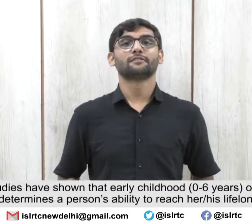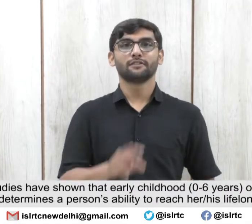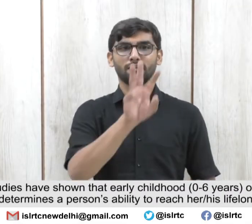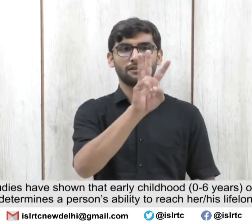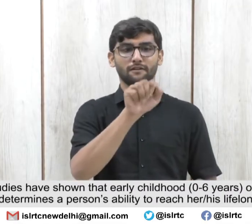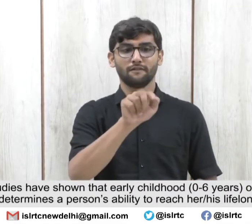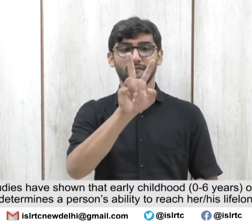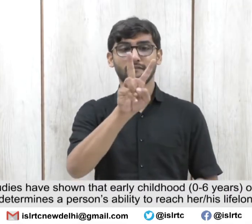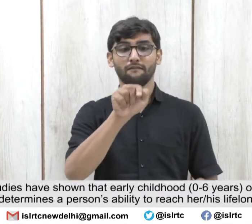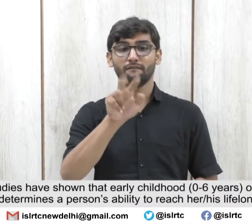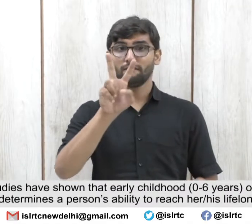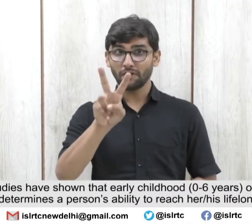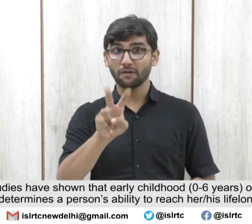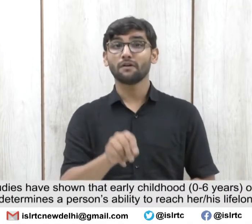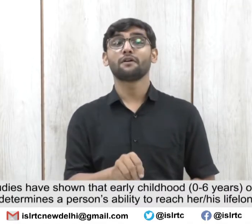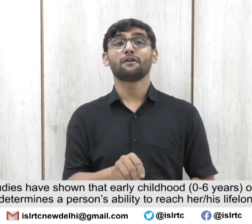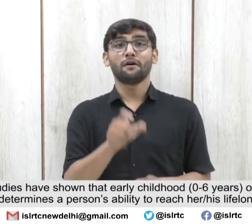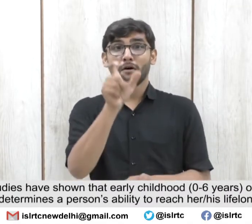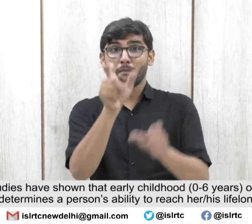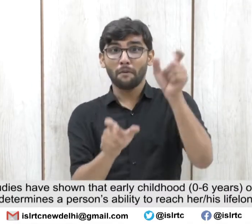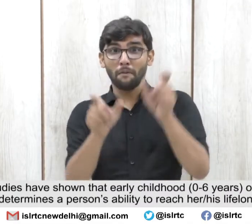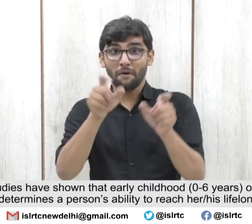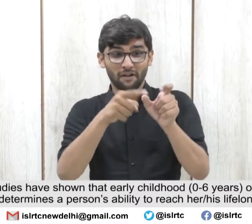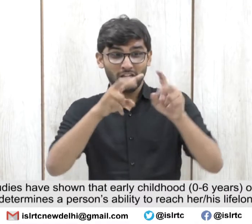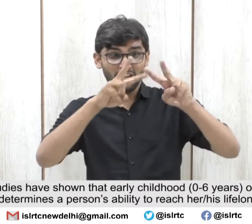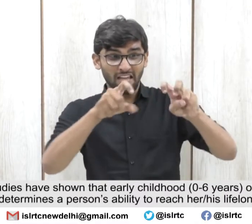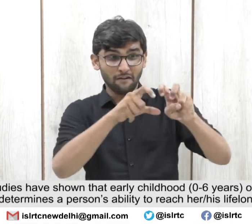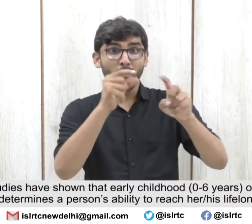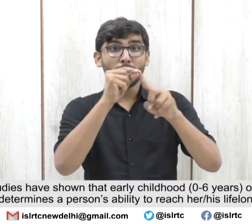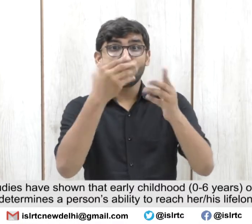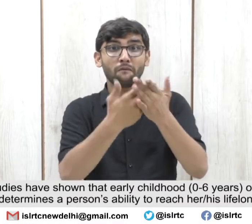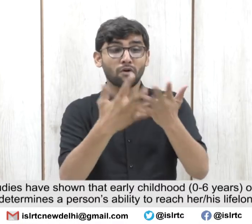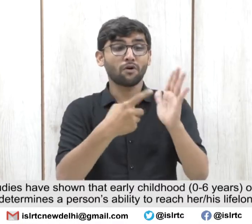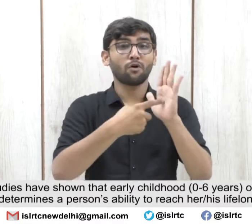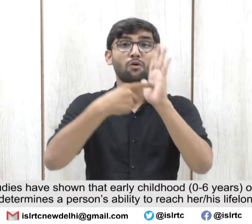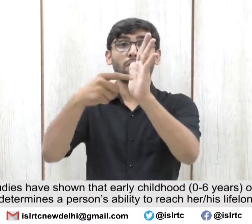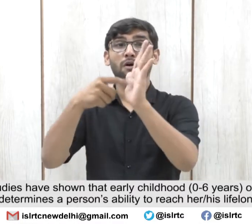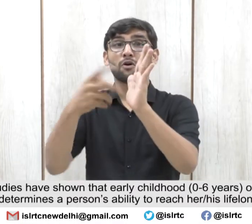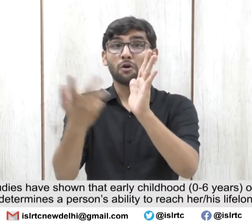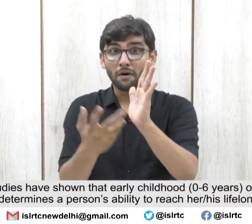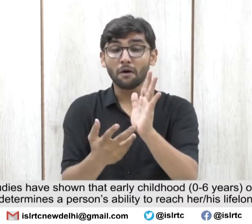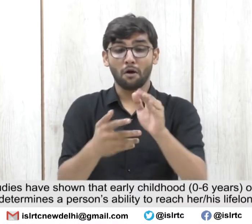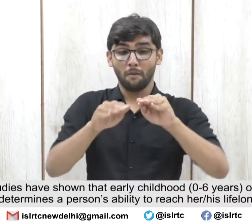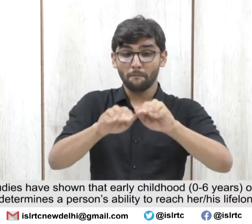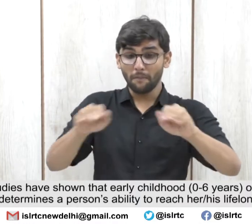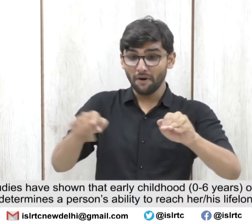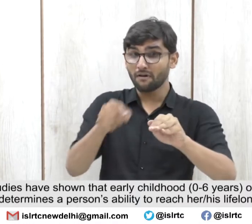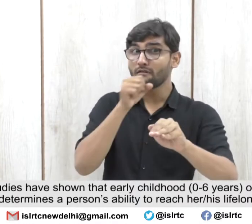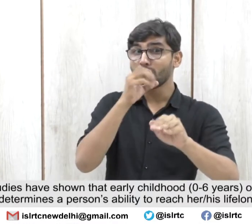3.2.2 Research studies have shown that early childhood